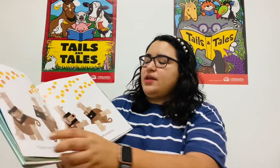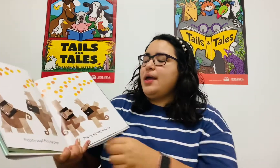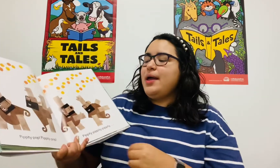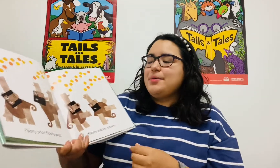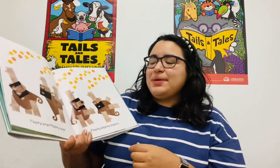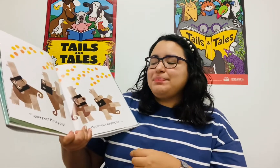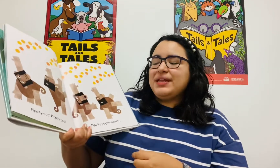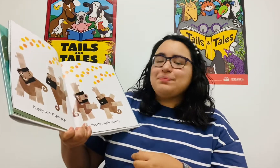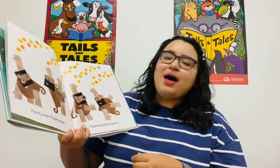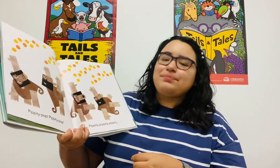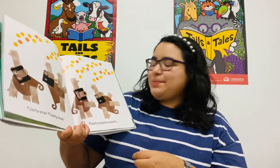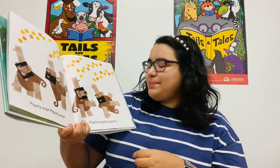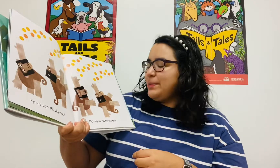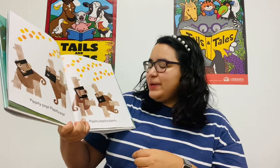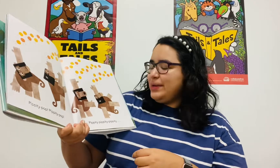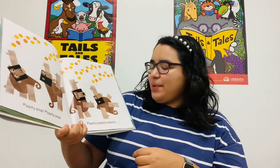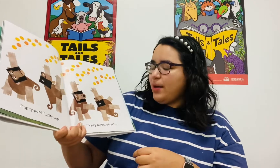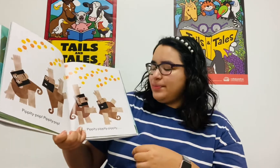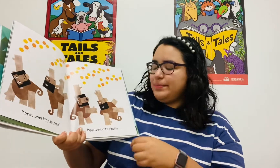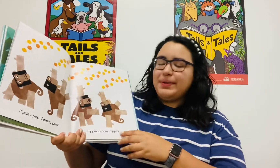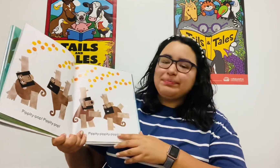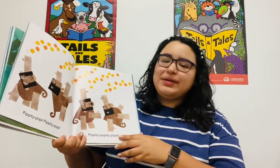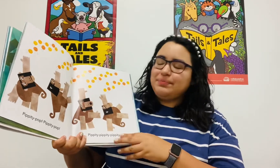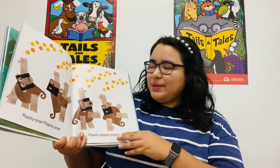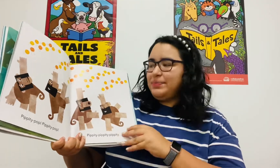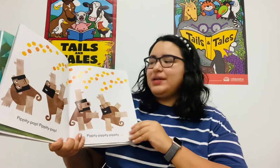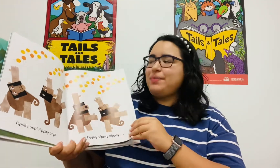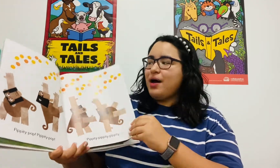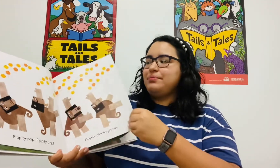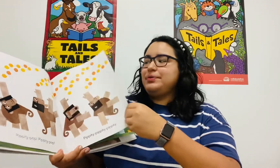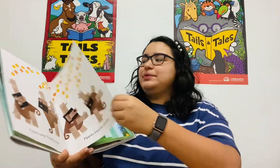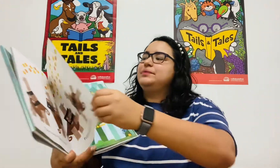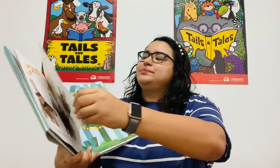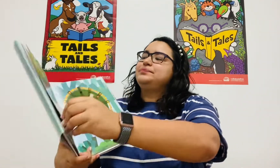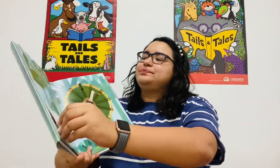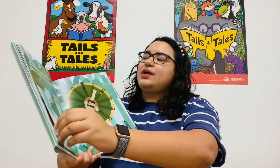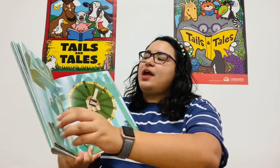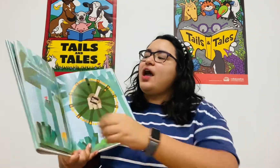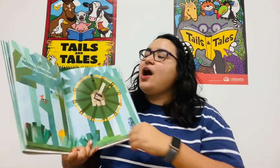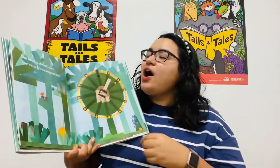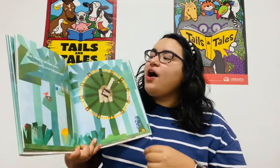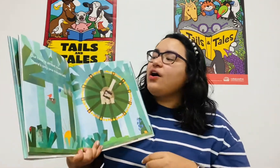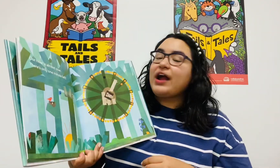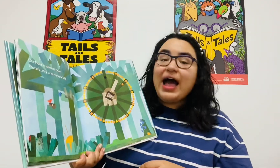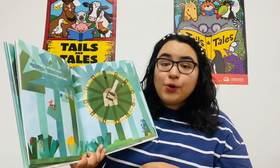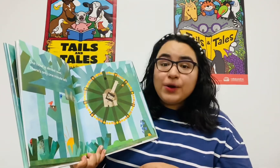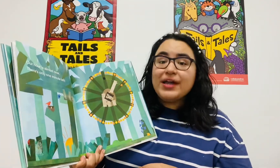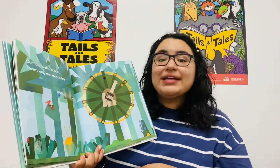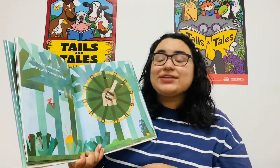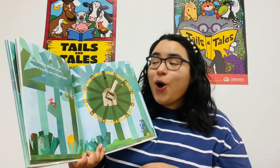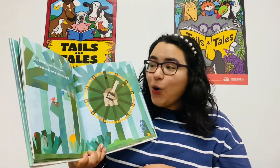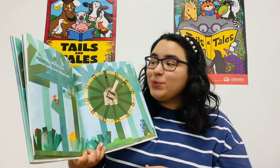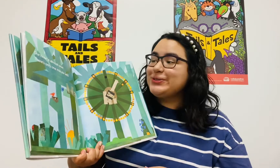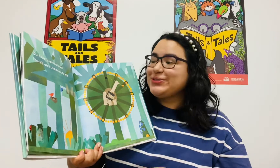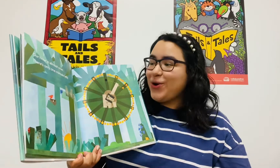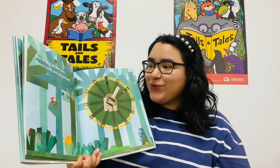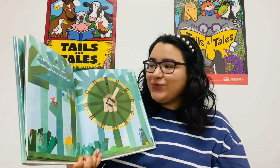Pippity pop, pippity pop, pippity, pippity pop. Our hour is almost over.